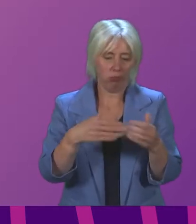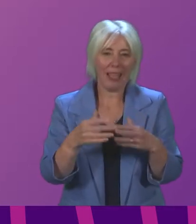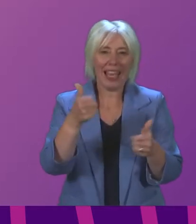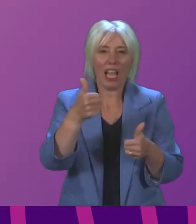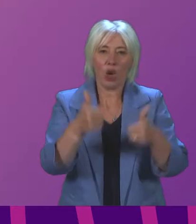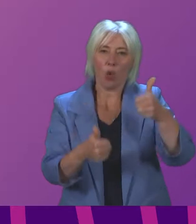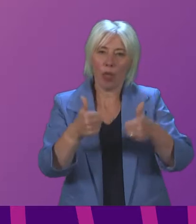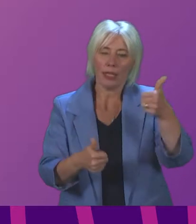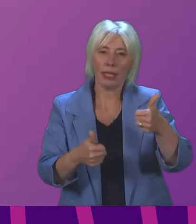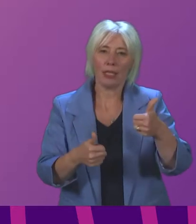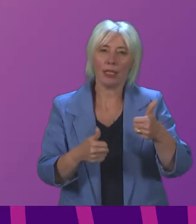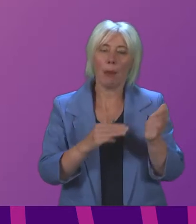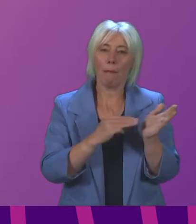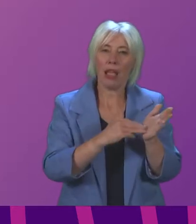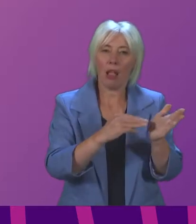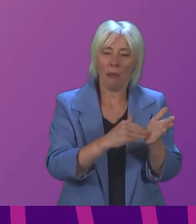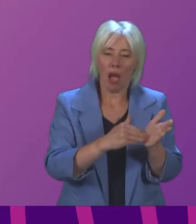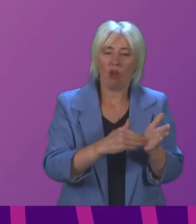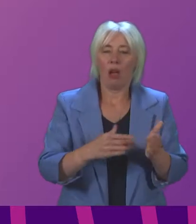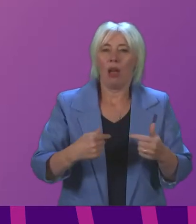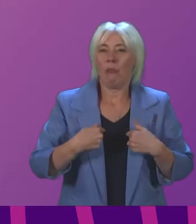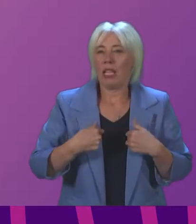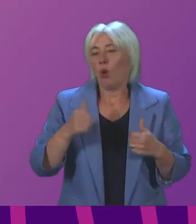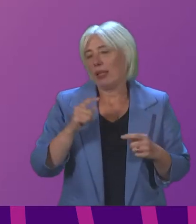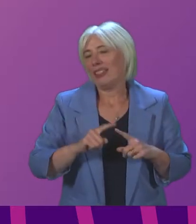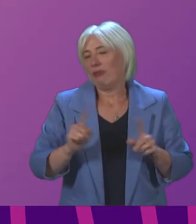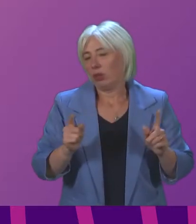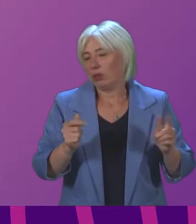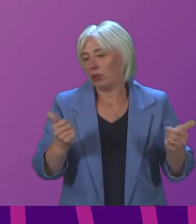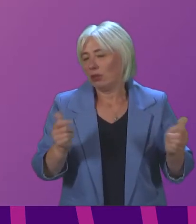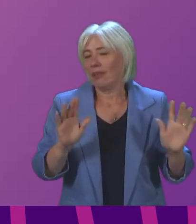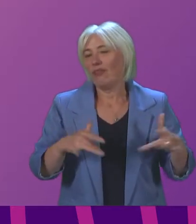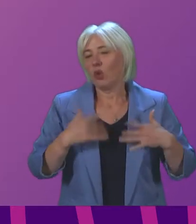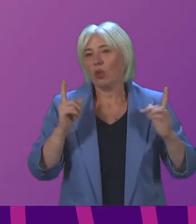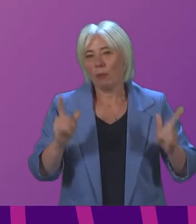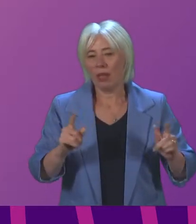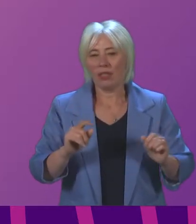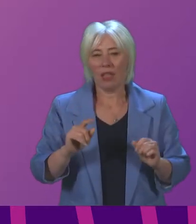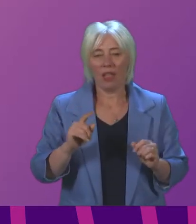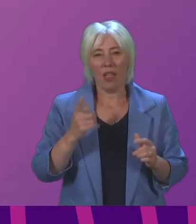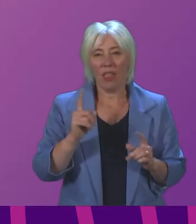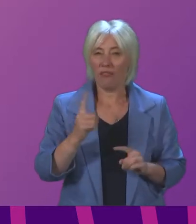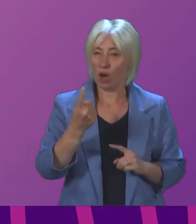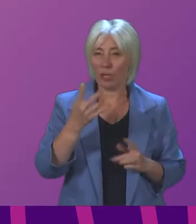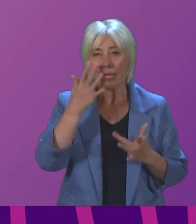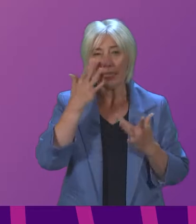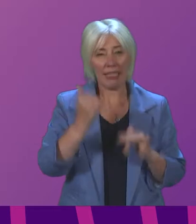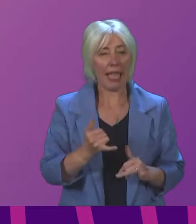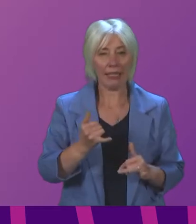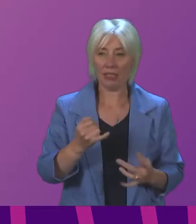he and I part company on the rhetoric that he adds into the debate here the big first test of the